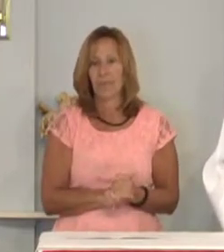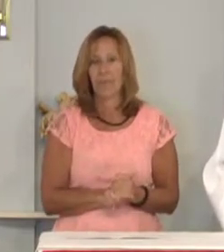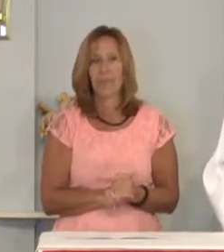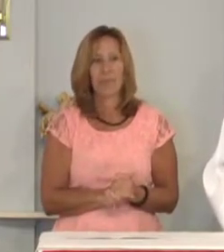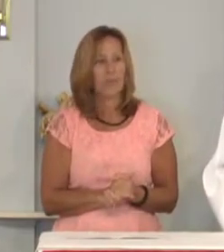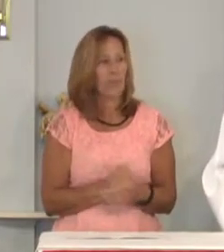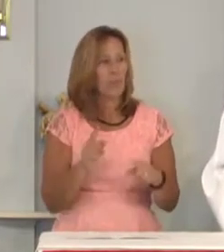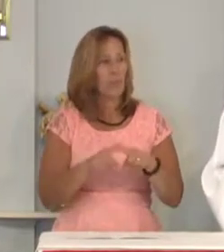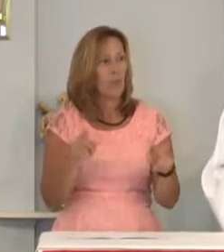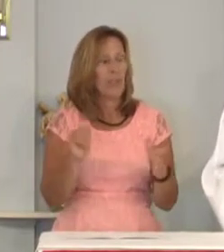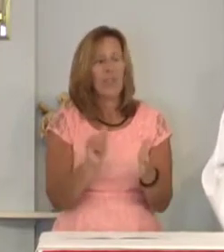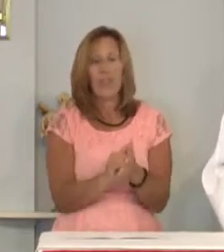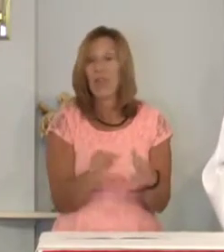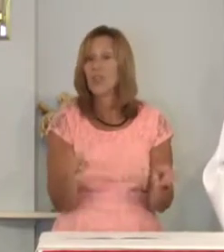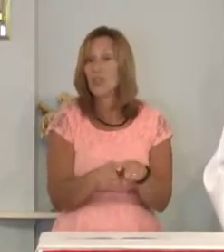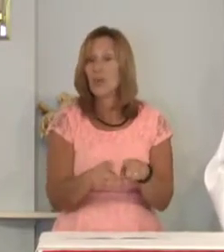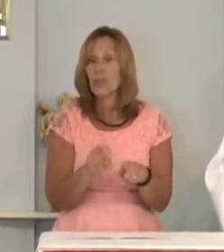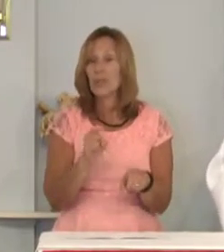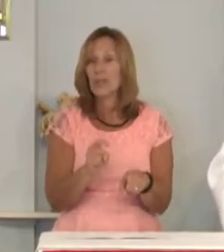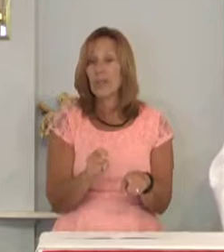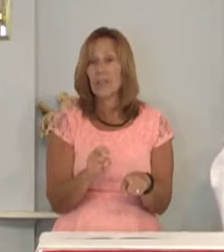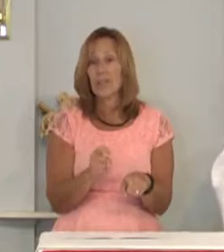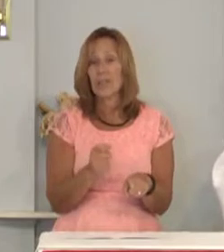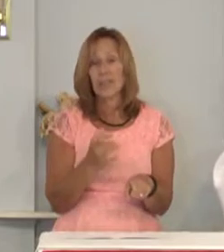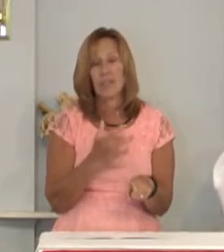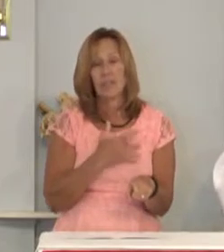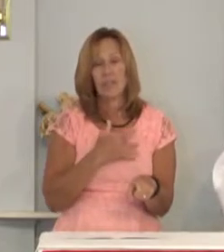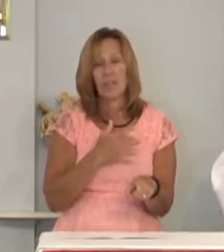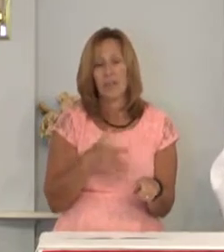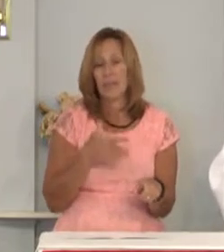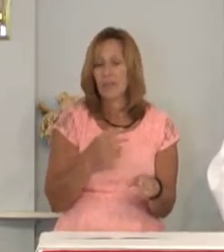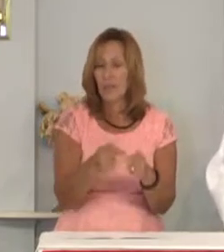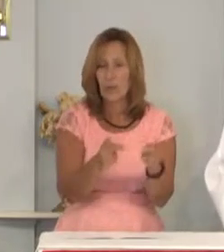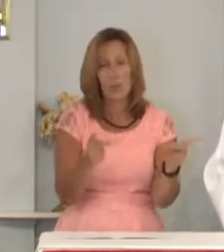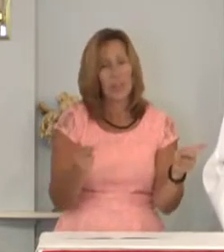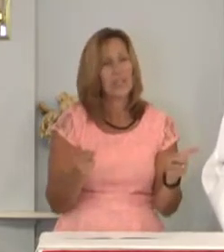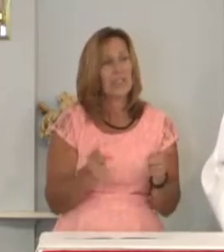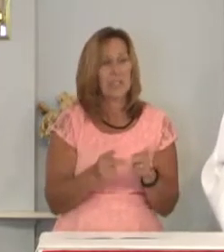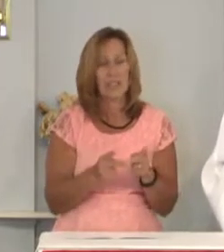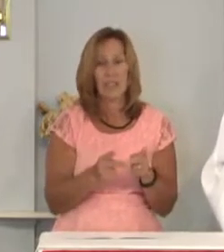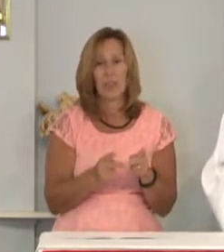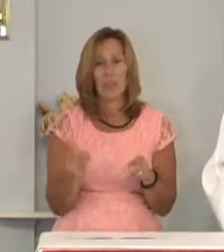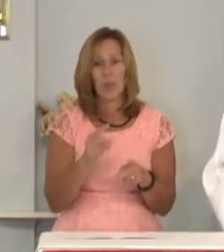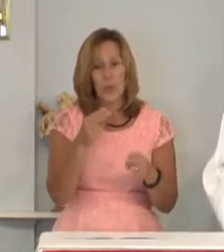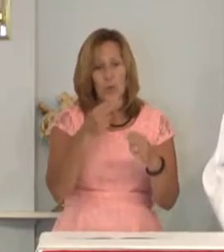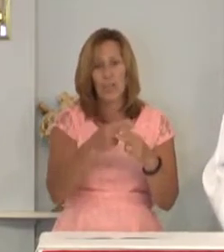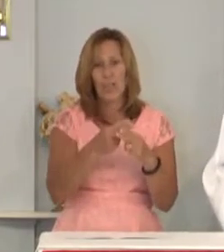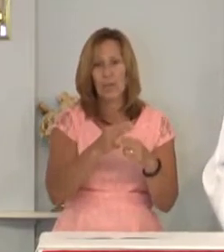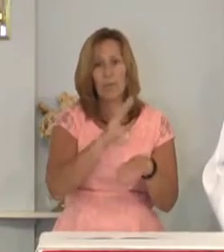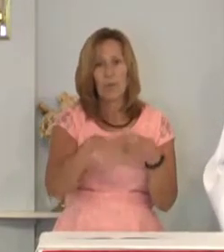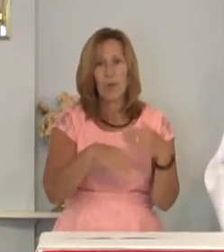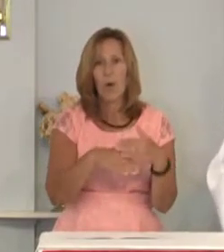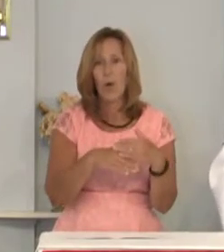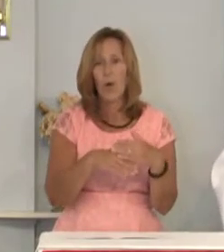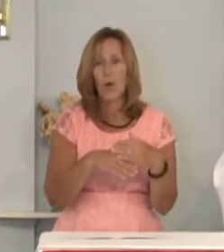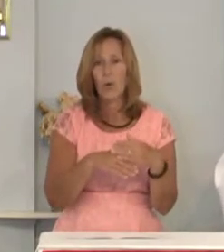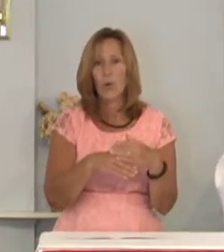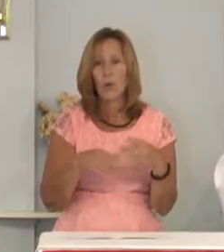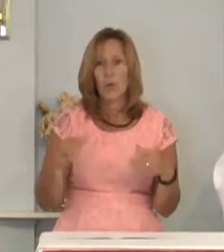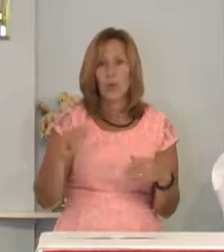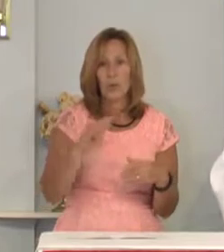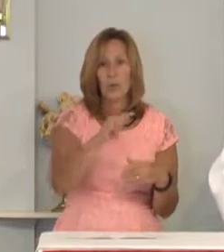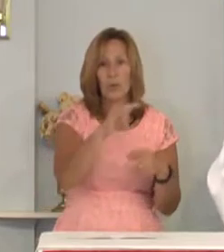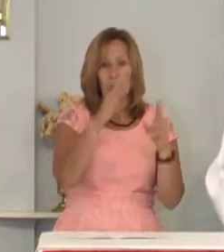but that too is a touching place where the names of all the crew and